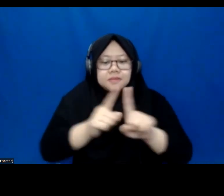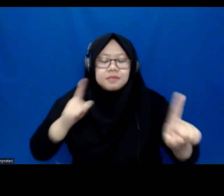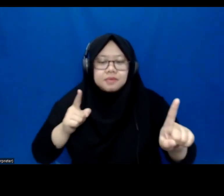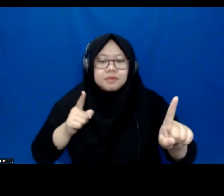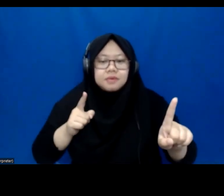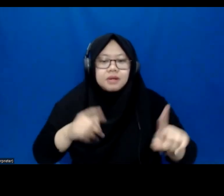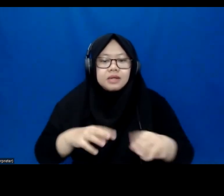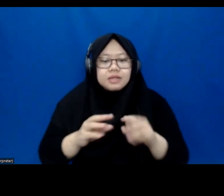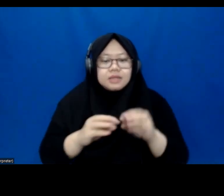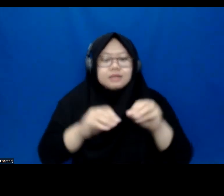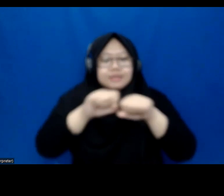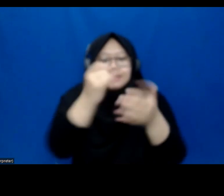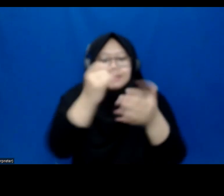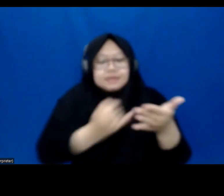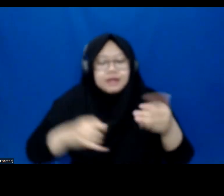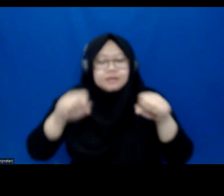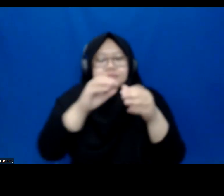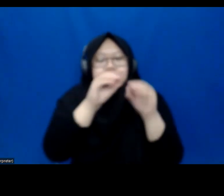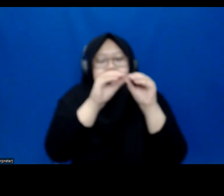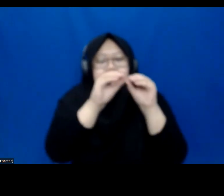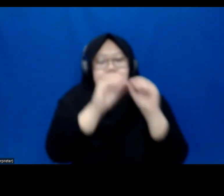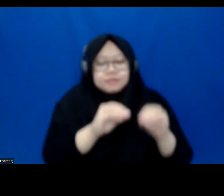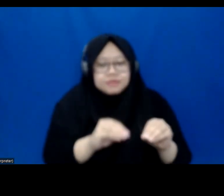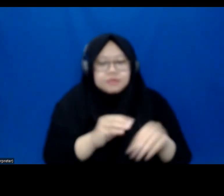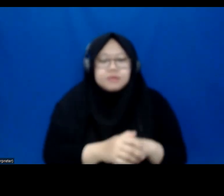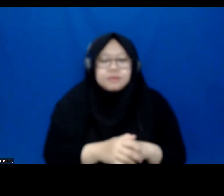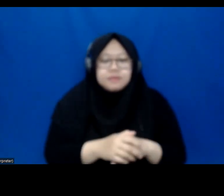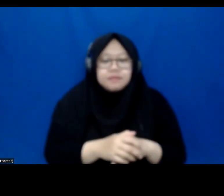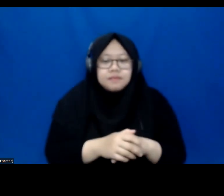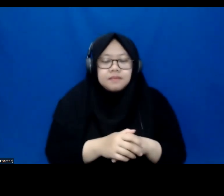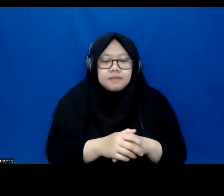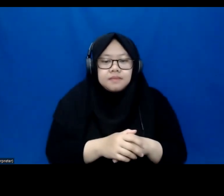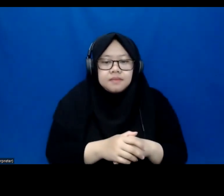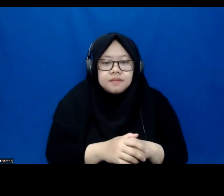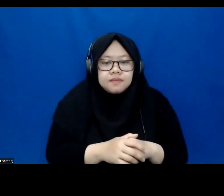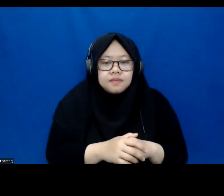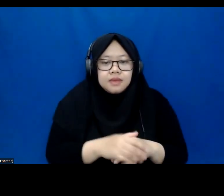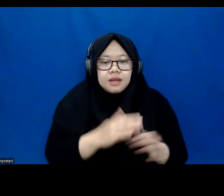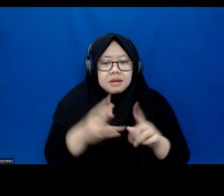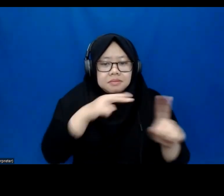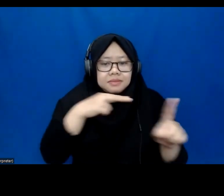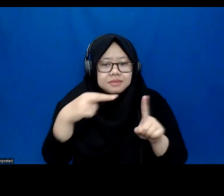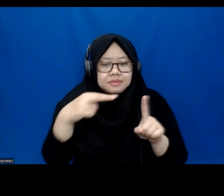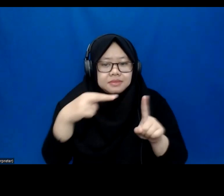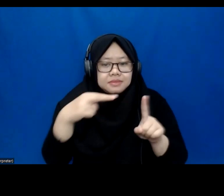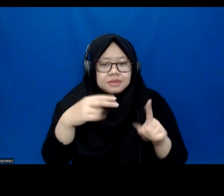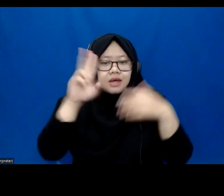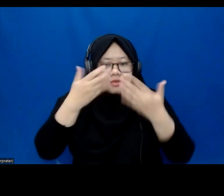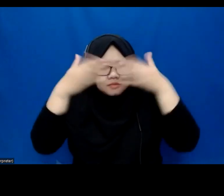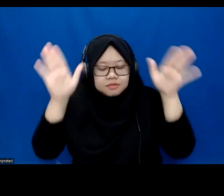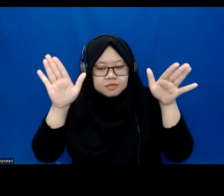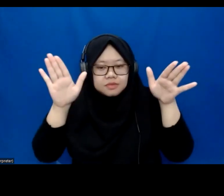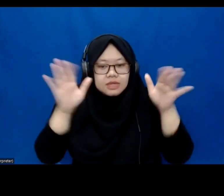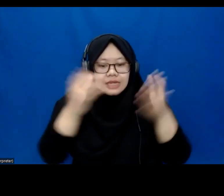an important place that, again, with the mindset of being open to educational design that's inclusive and